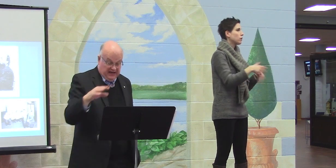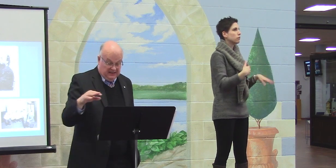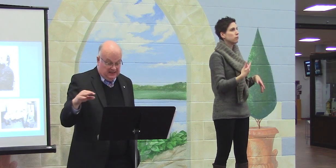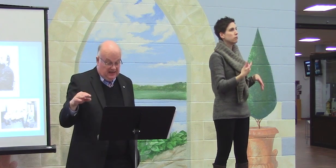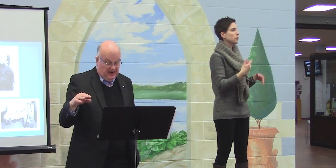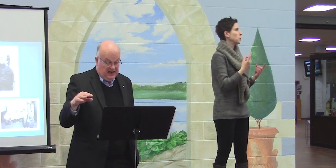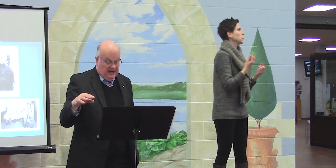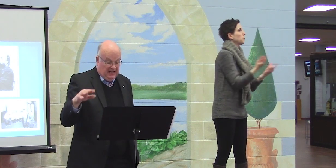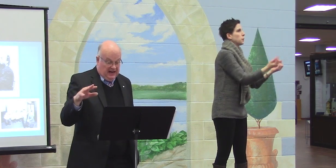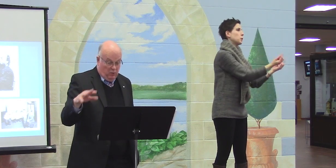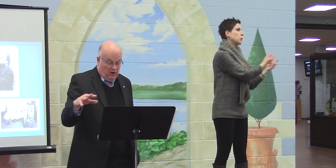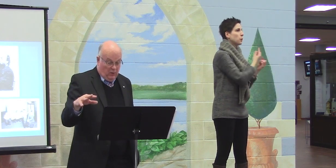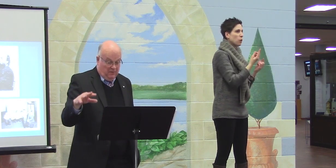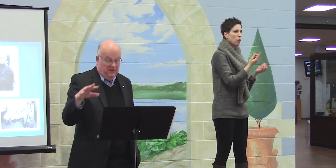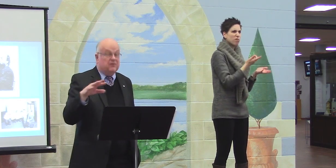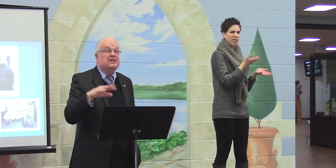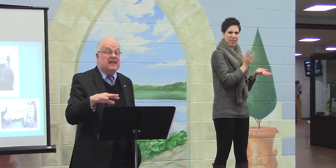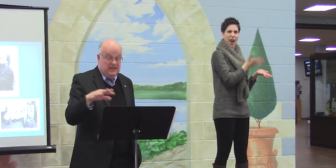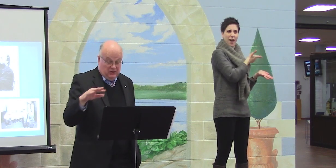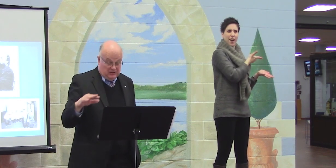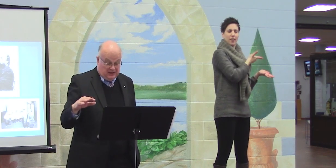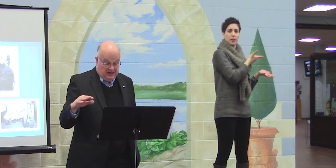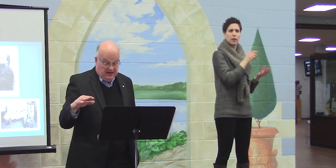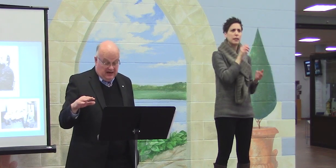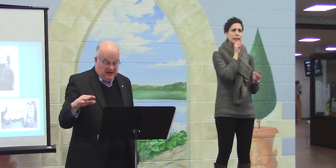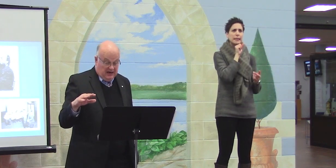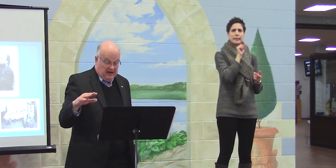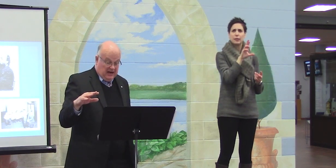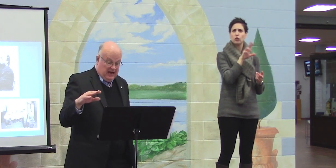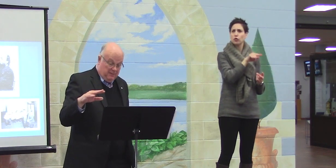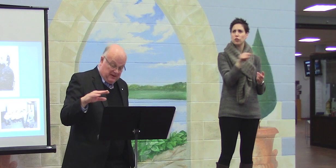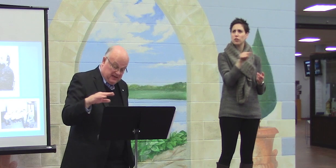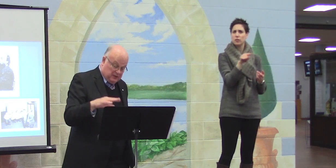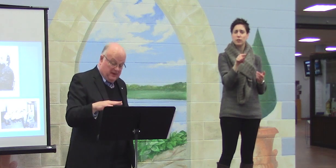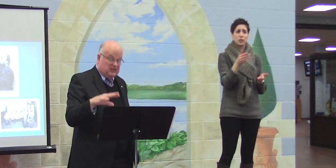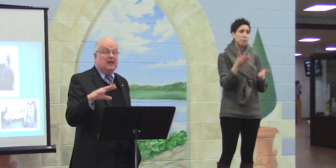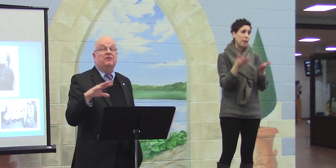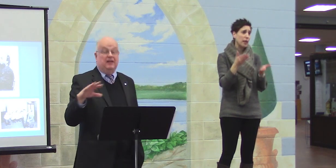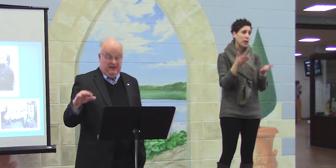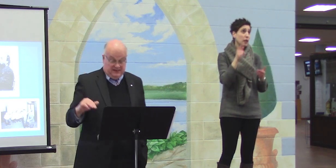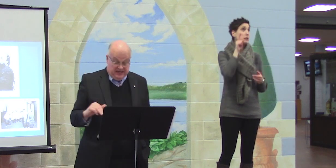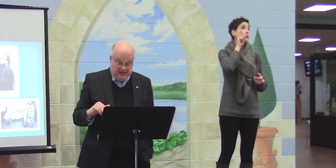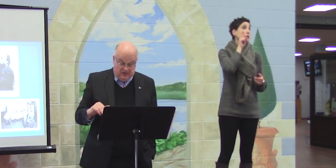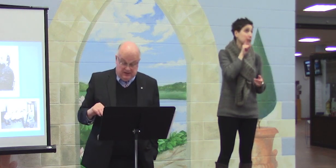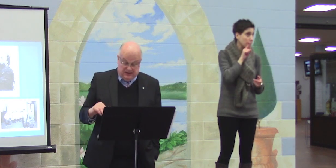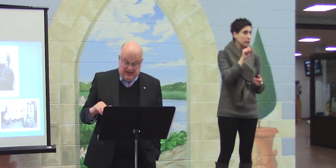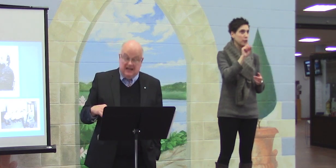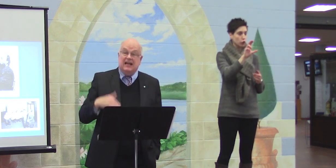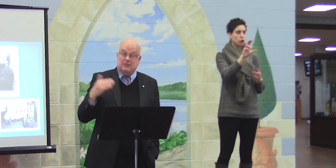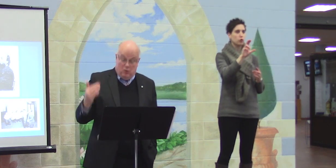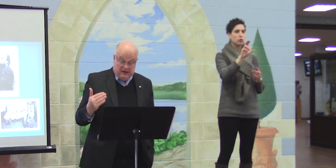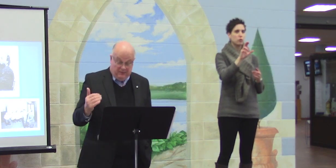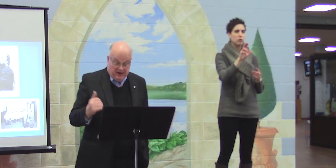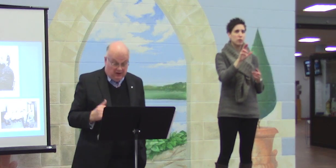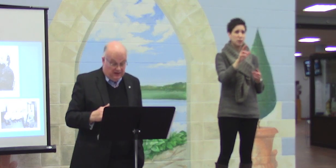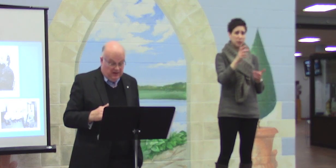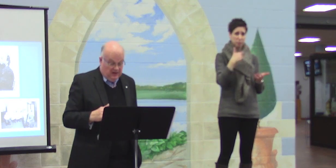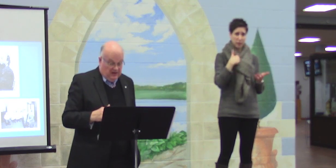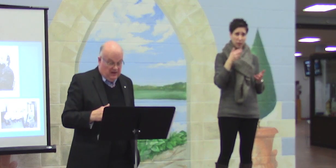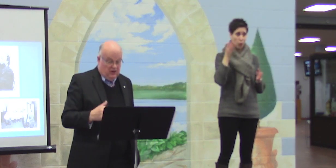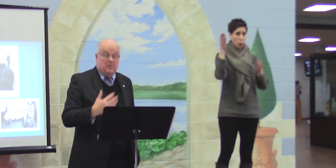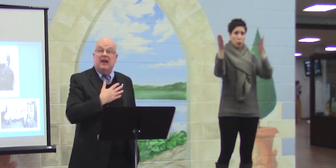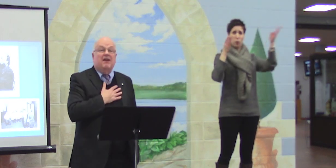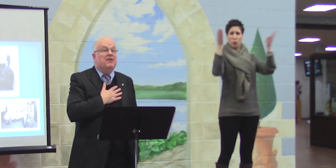doing things, they work well. But for seniors, and maybe especially for deaf seniors, it's more difficult.